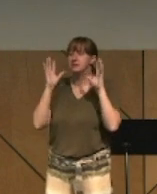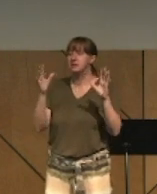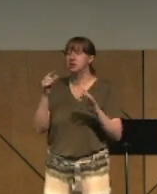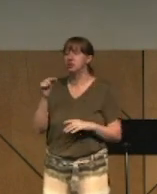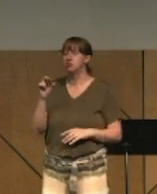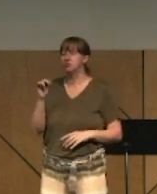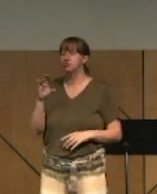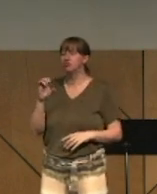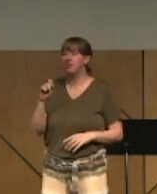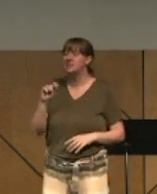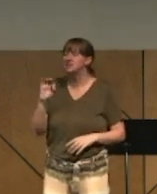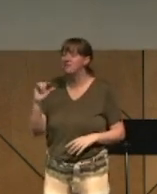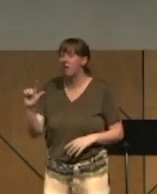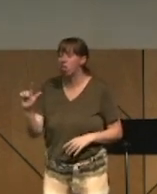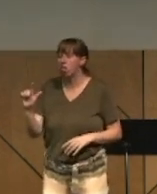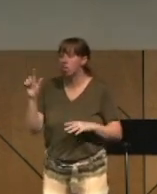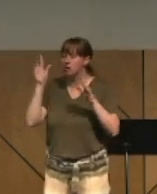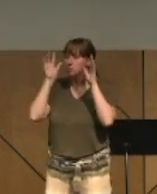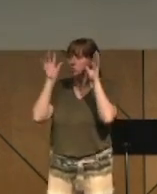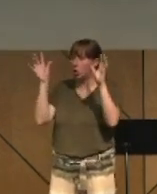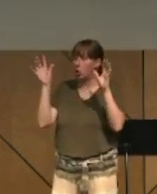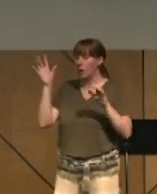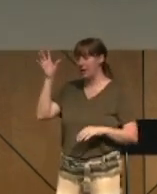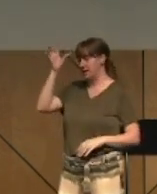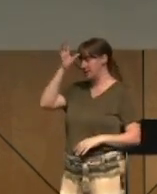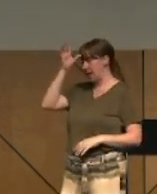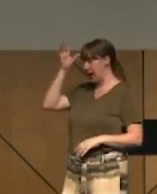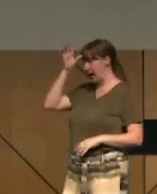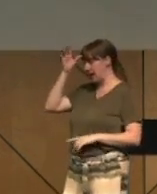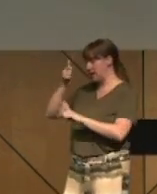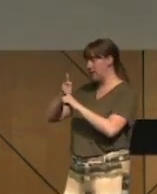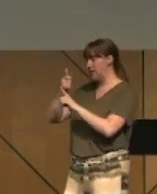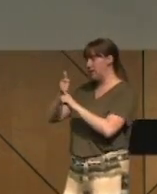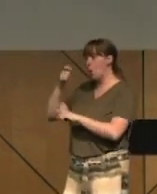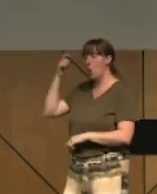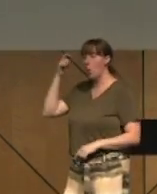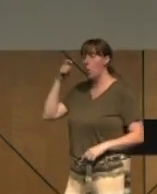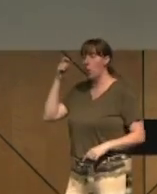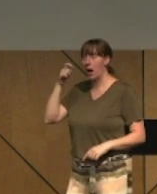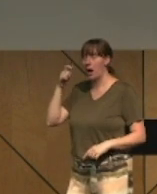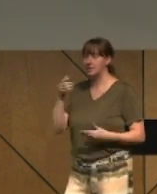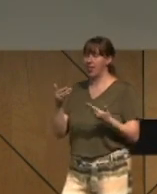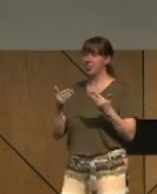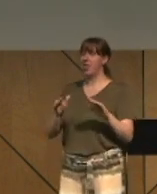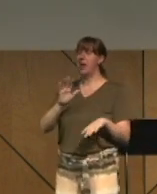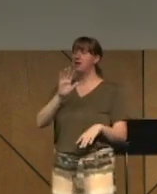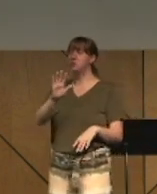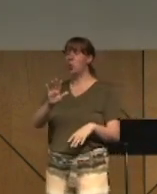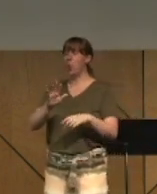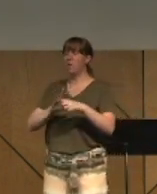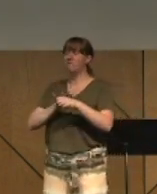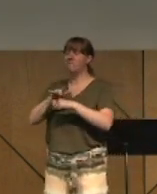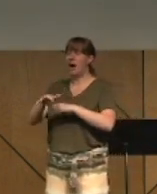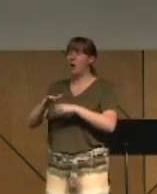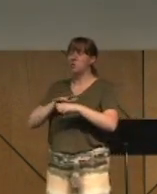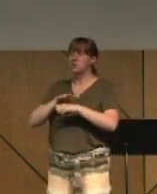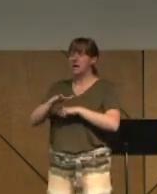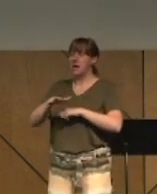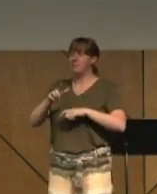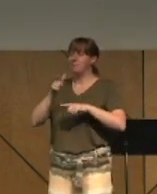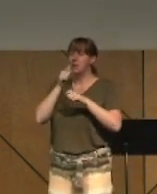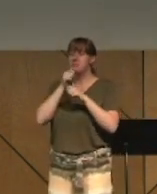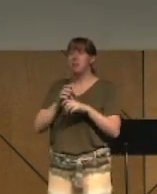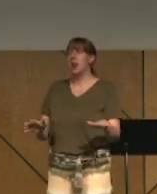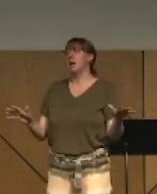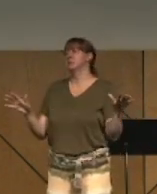The dad is so wise here because let your fountain be blessed is clearly a euphemism, all right,